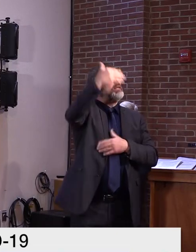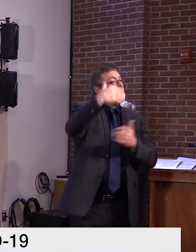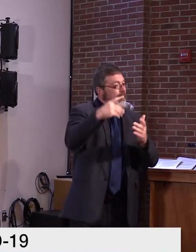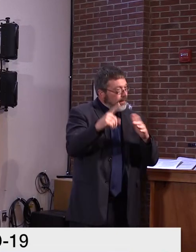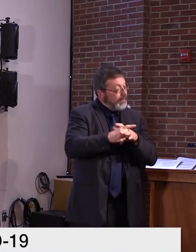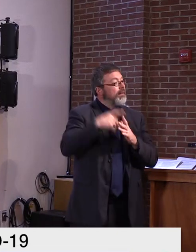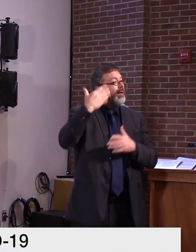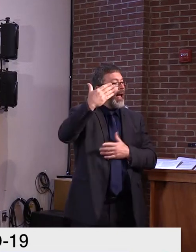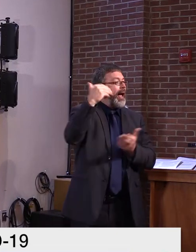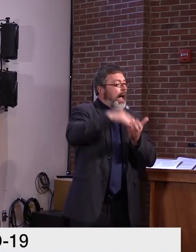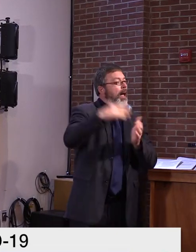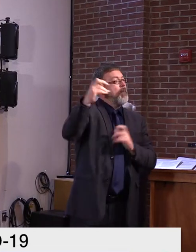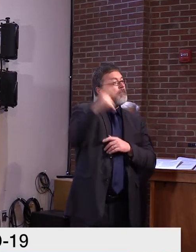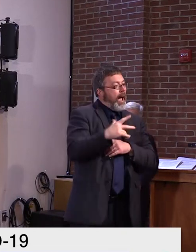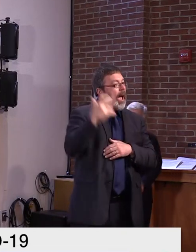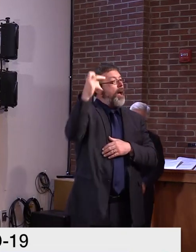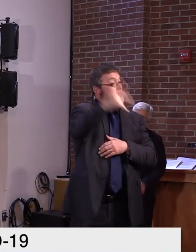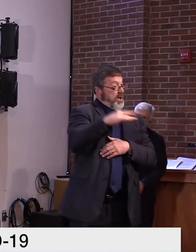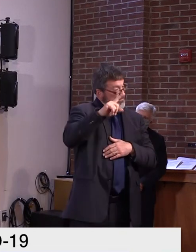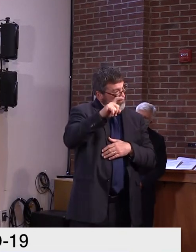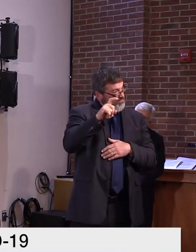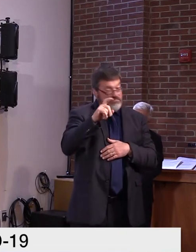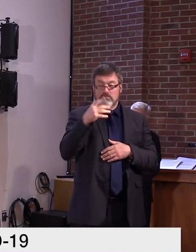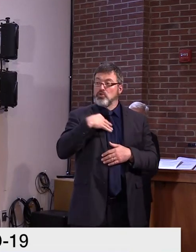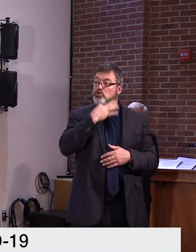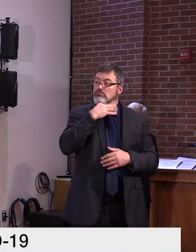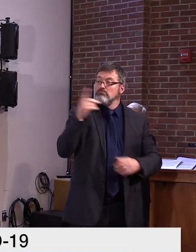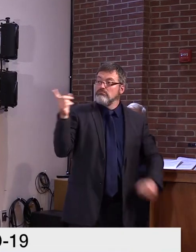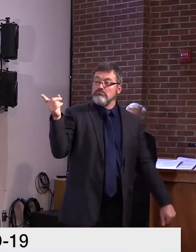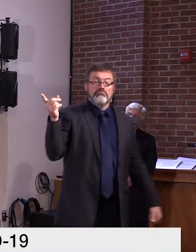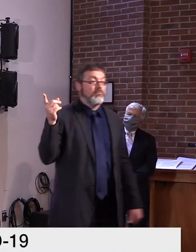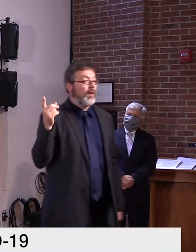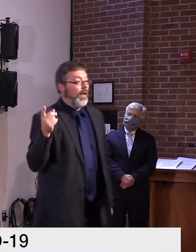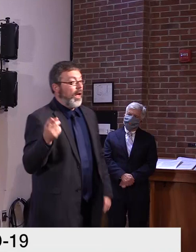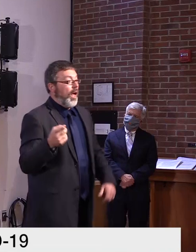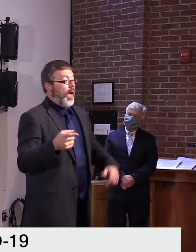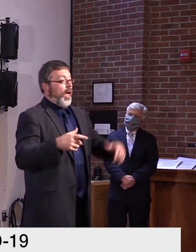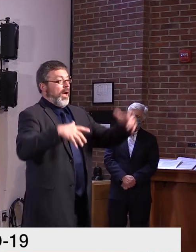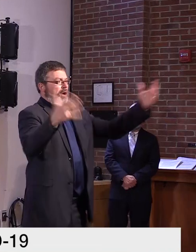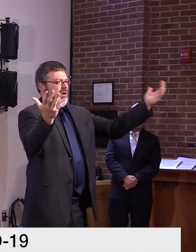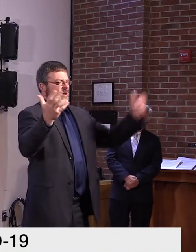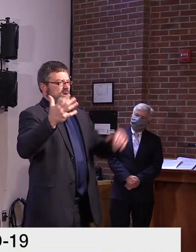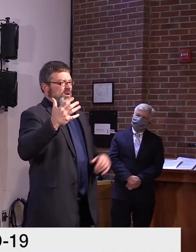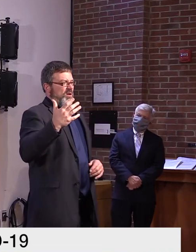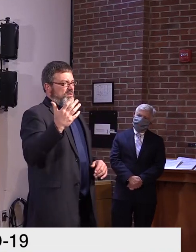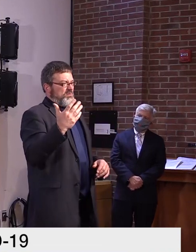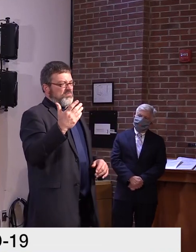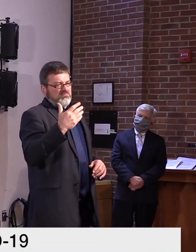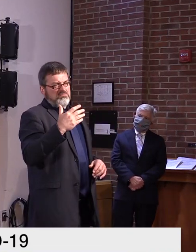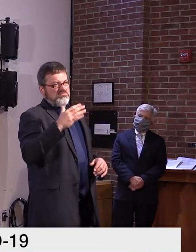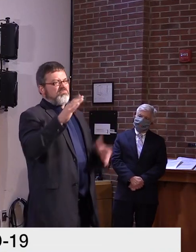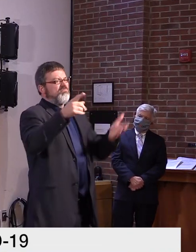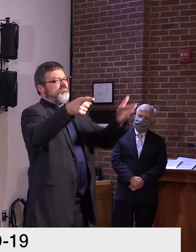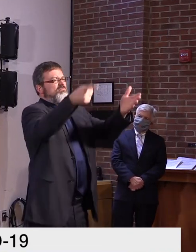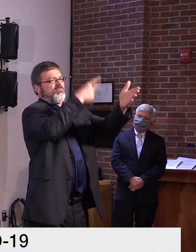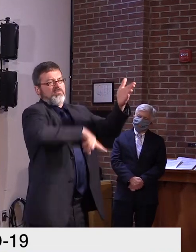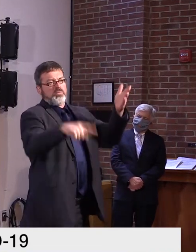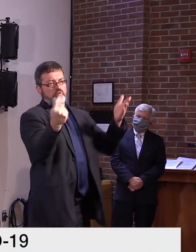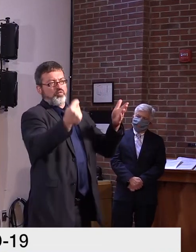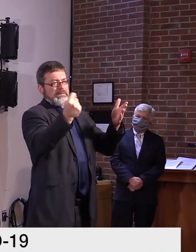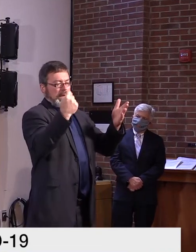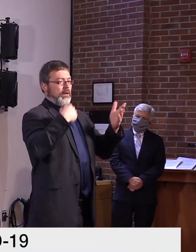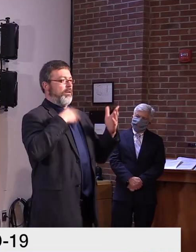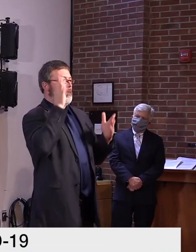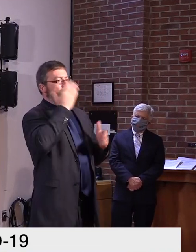three more testing days, four more testing days, so we can actually see if there are continuing to be cases from there.